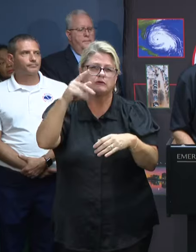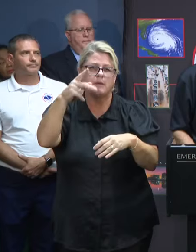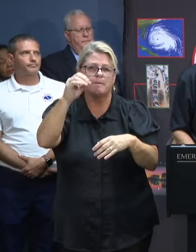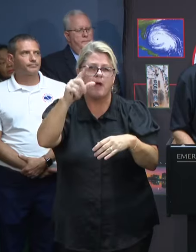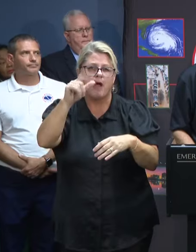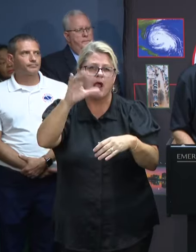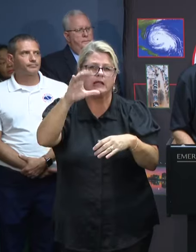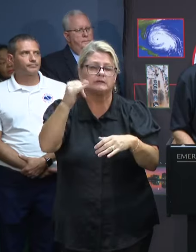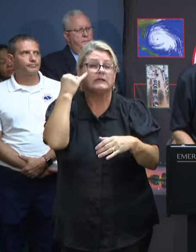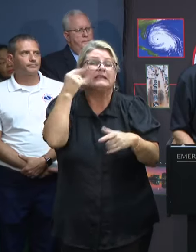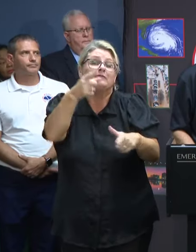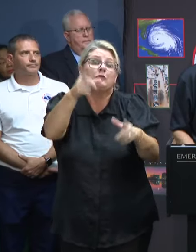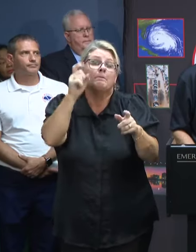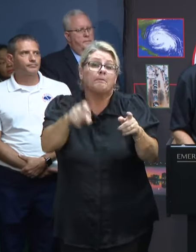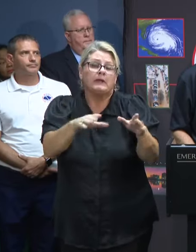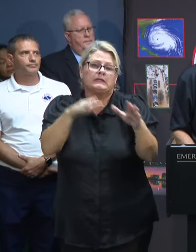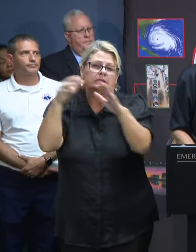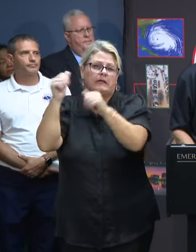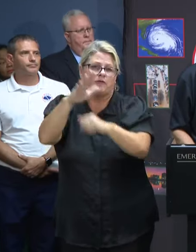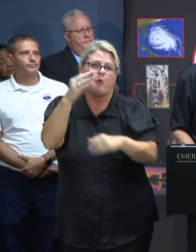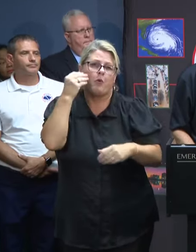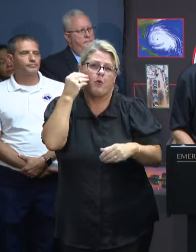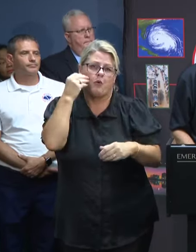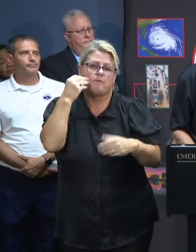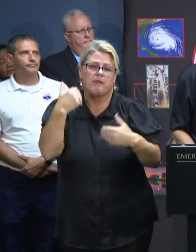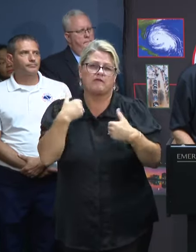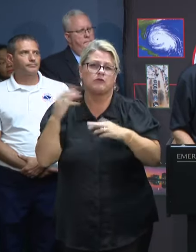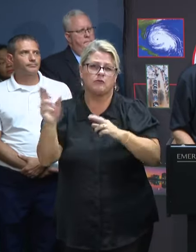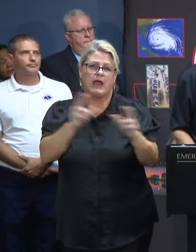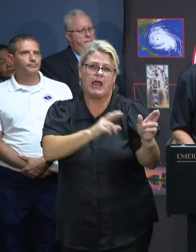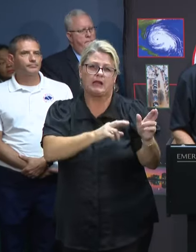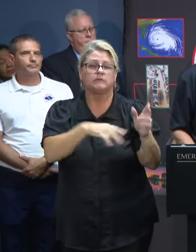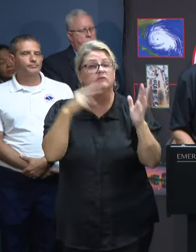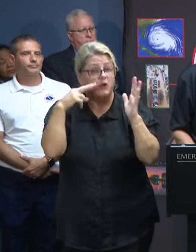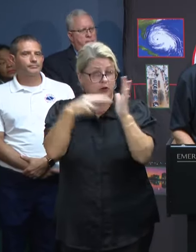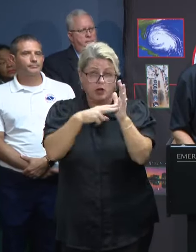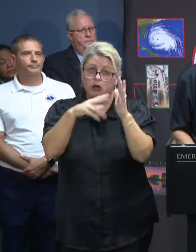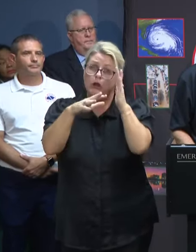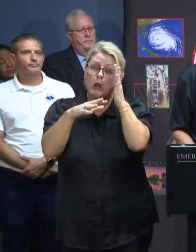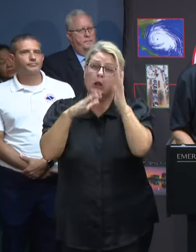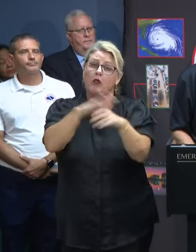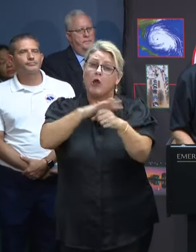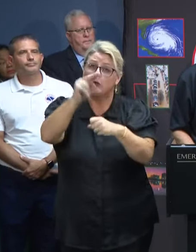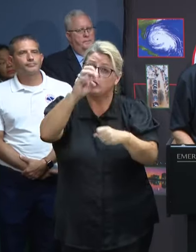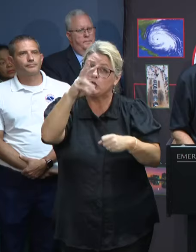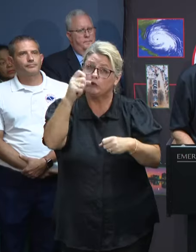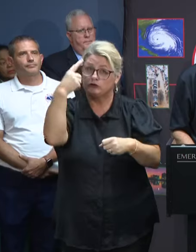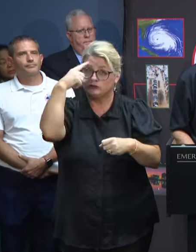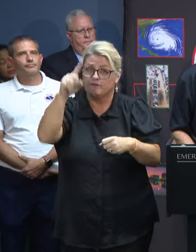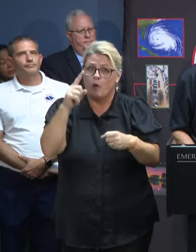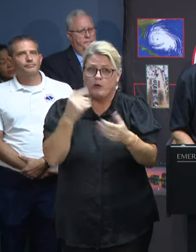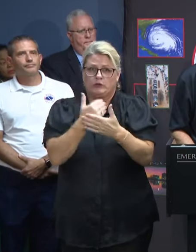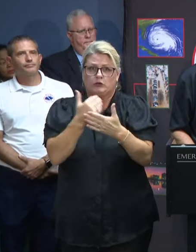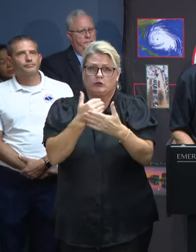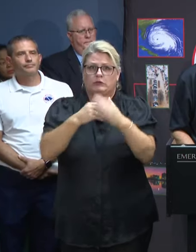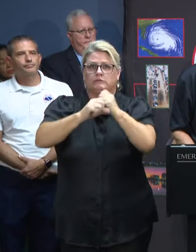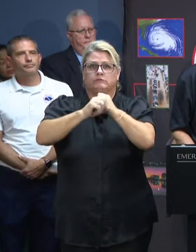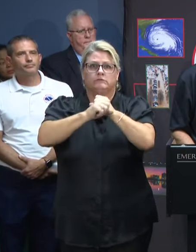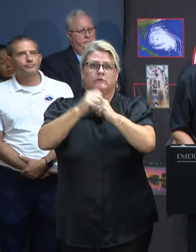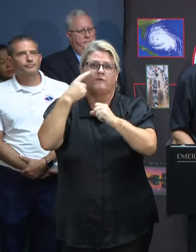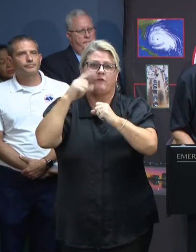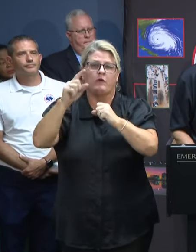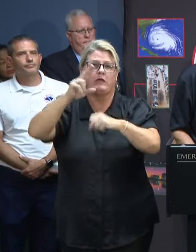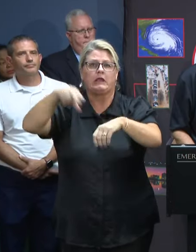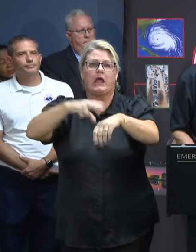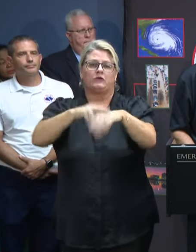event that you have to leave your home. Certainly, stay tuned to local media for the latest advisories from the National Weather Service